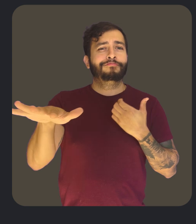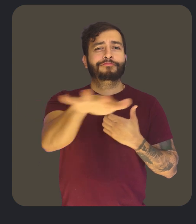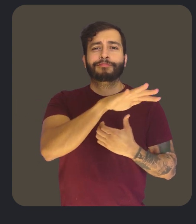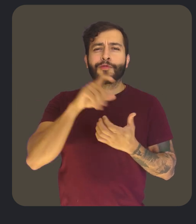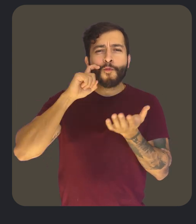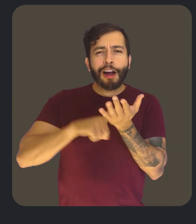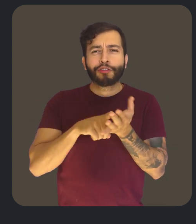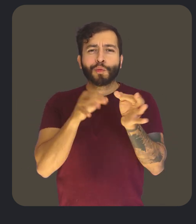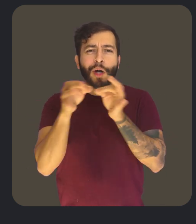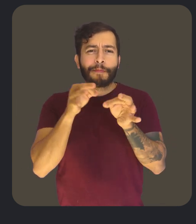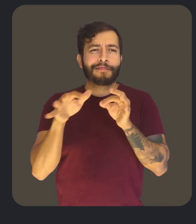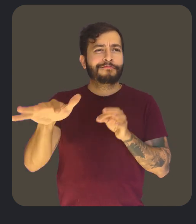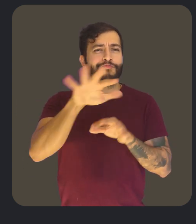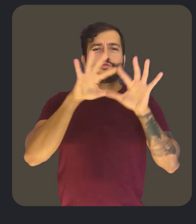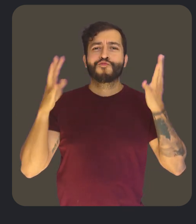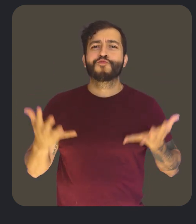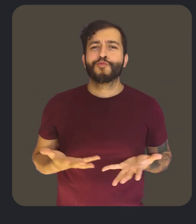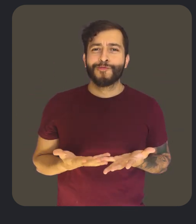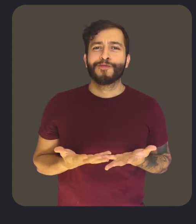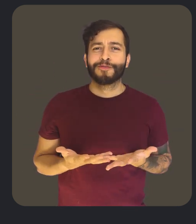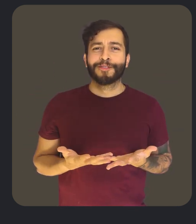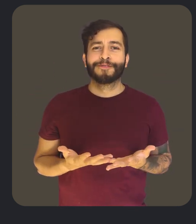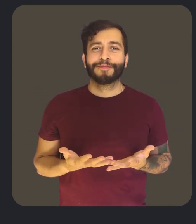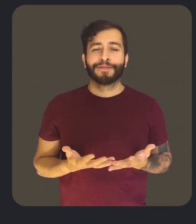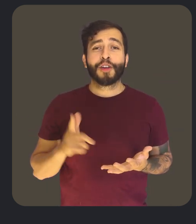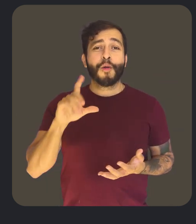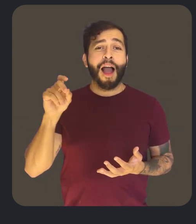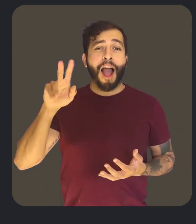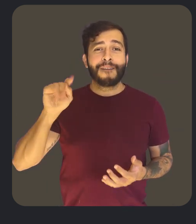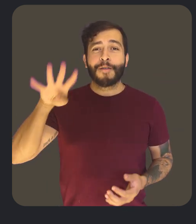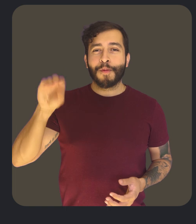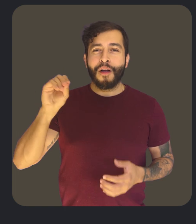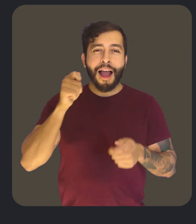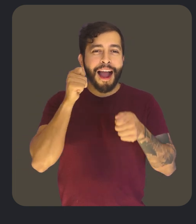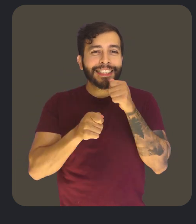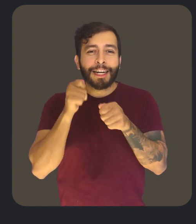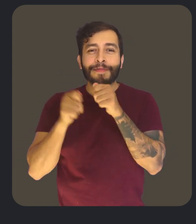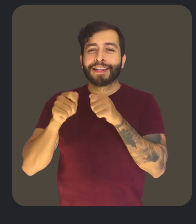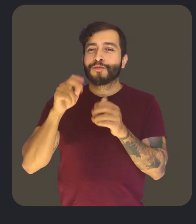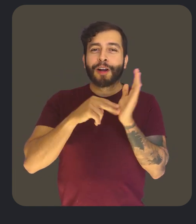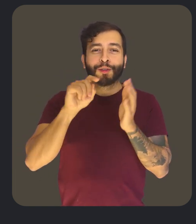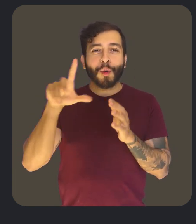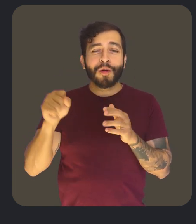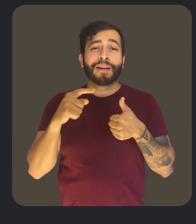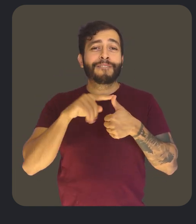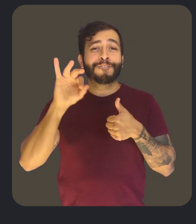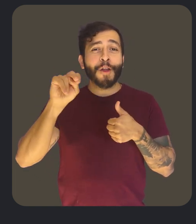to recognize and describe details about the world around you. Lookout 4.0 now includes customizable reading tools to adjust